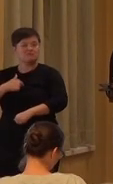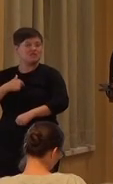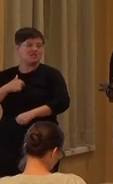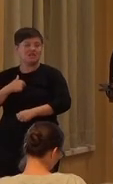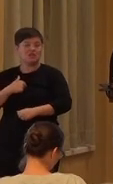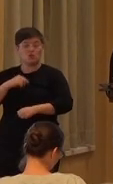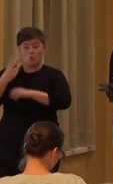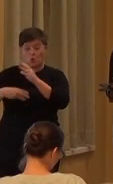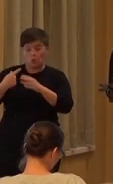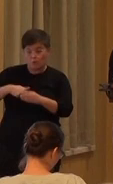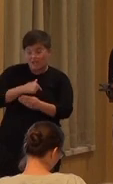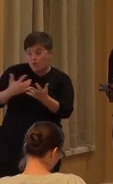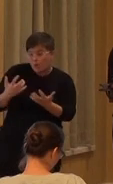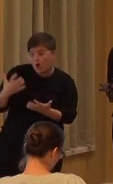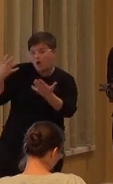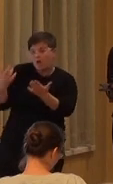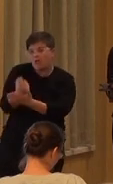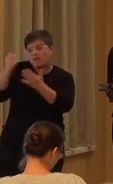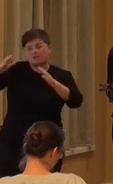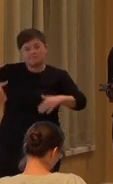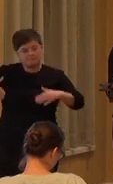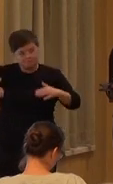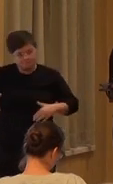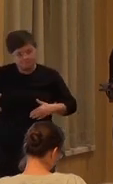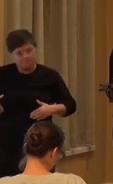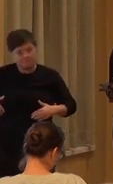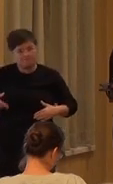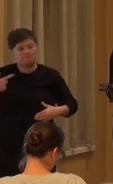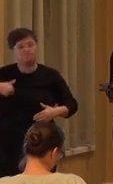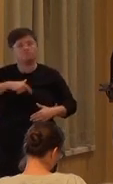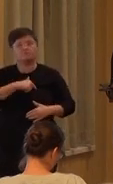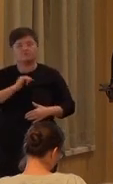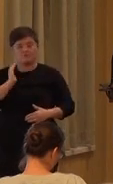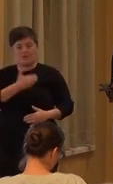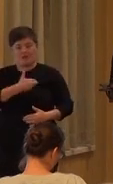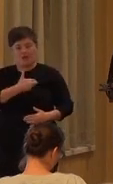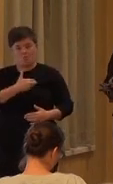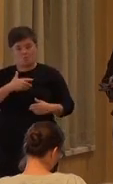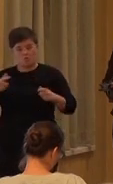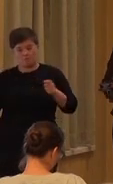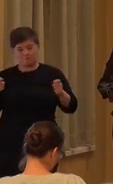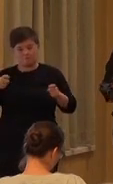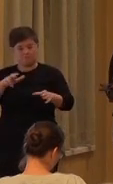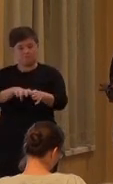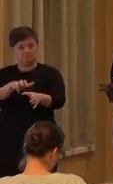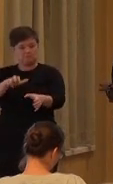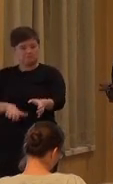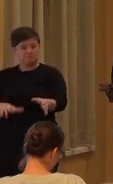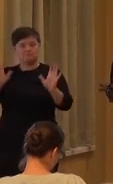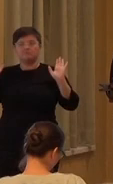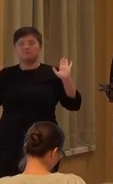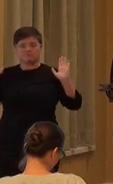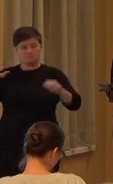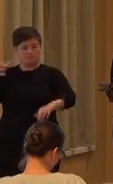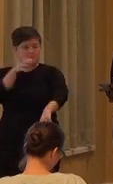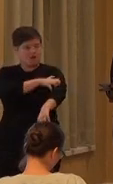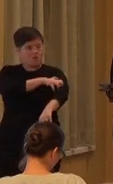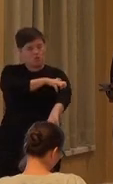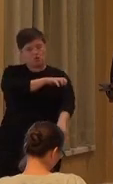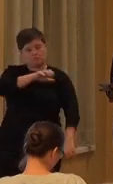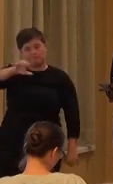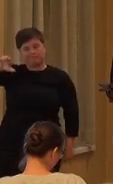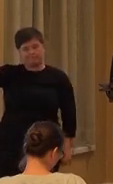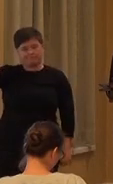the world we want. Yet it's another way that we resign our agency, that we turn over our power to someone else.